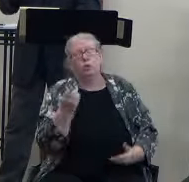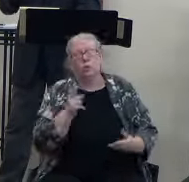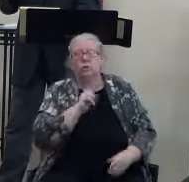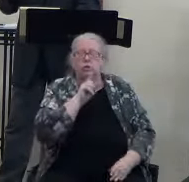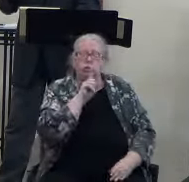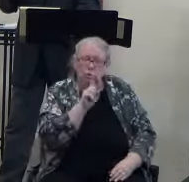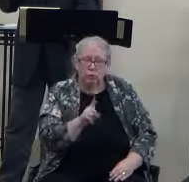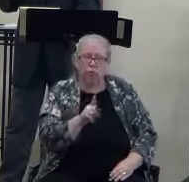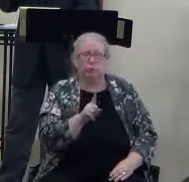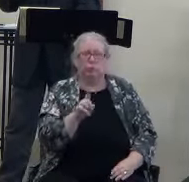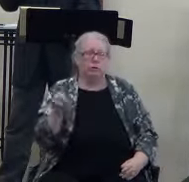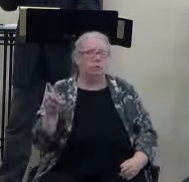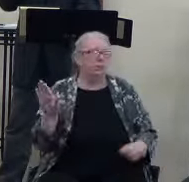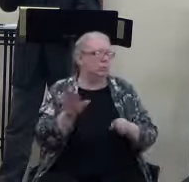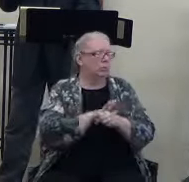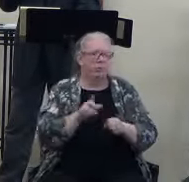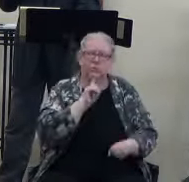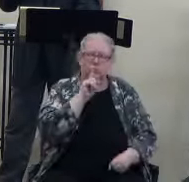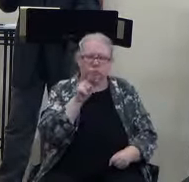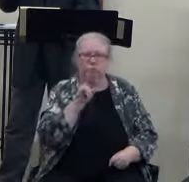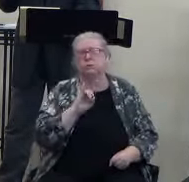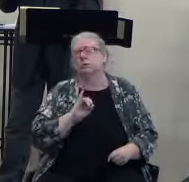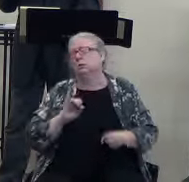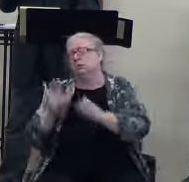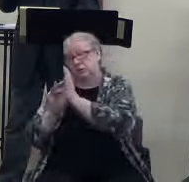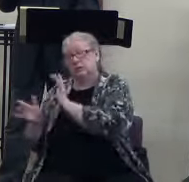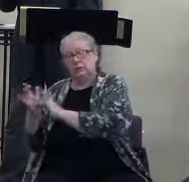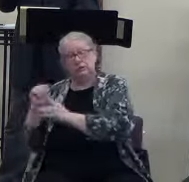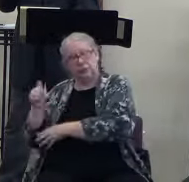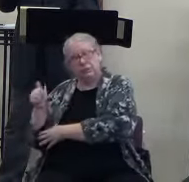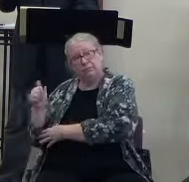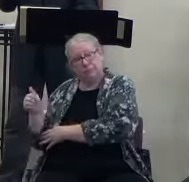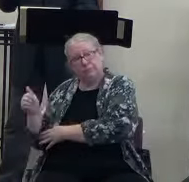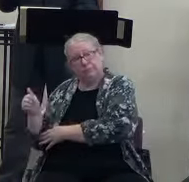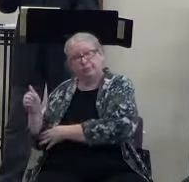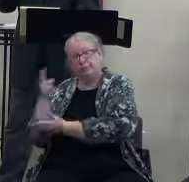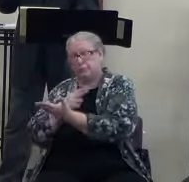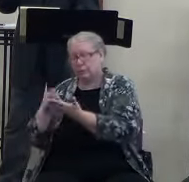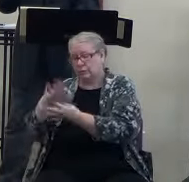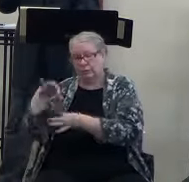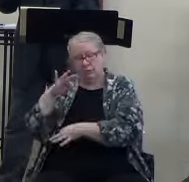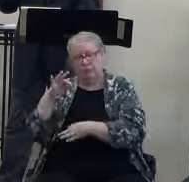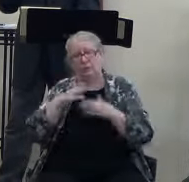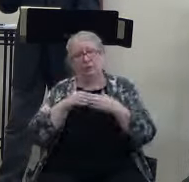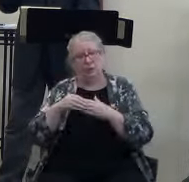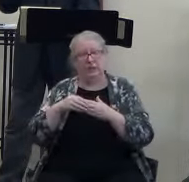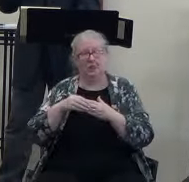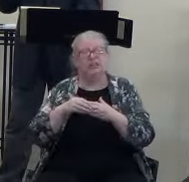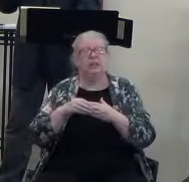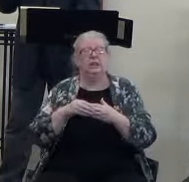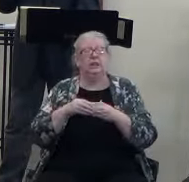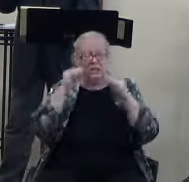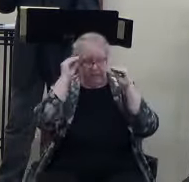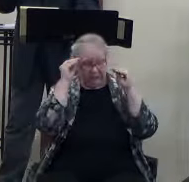true, the only absolute truth we have is Jesus Christ and the Holy Spirit leading and guiding us and teaching us.